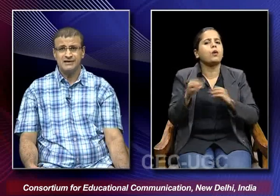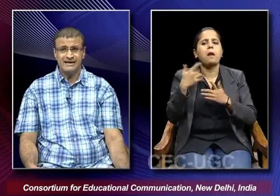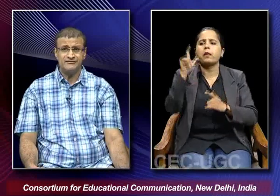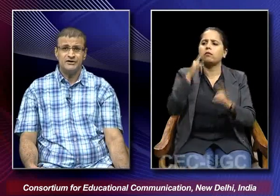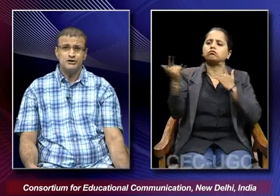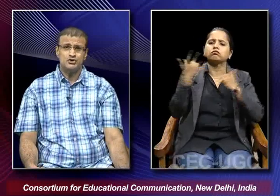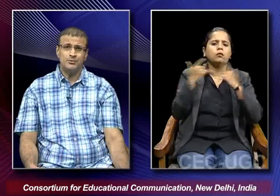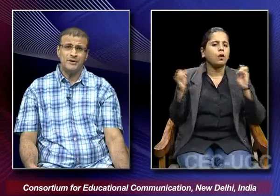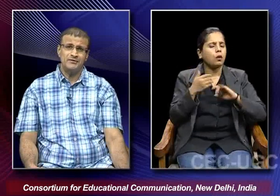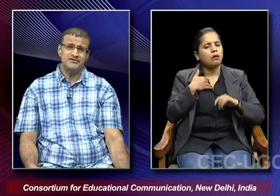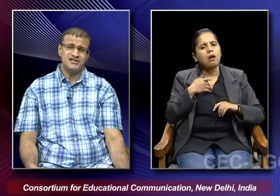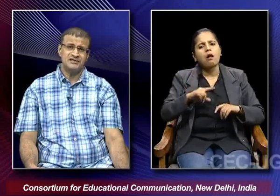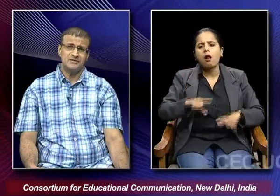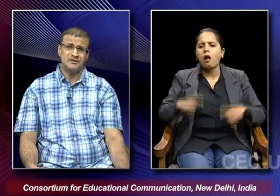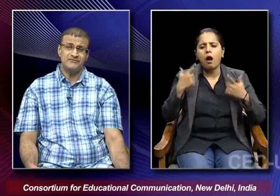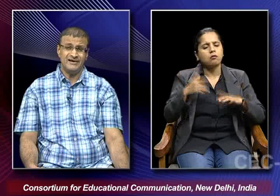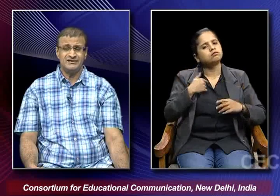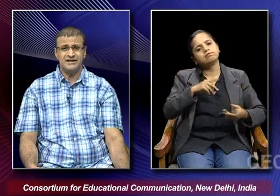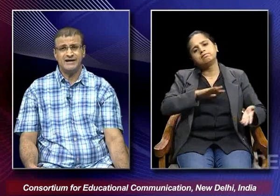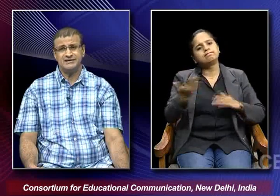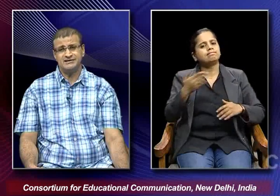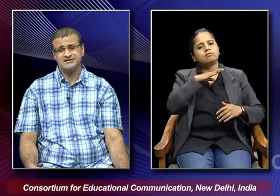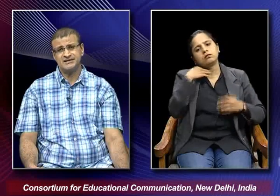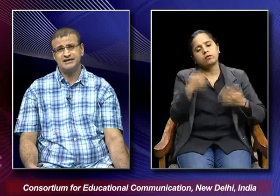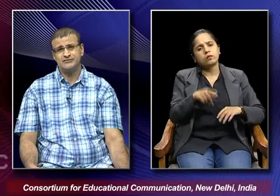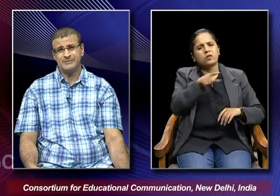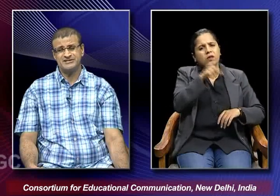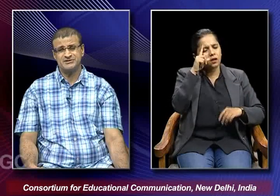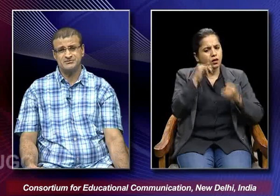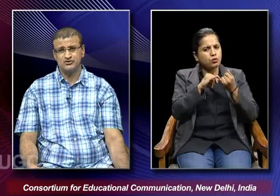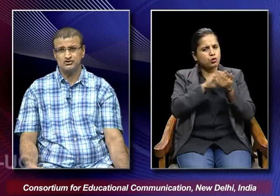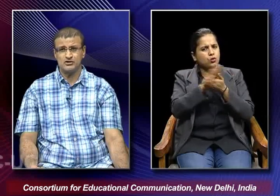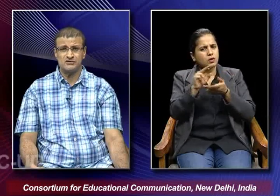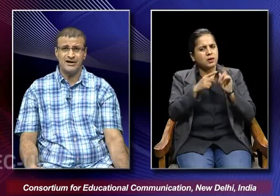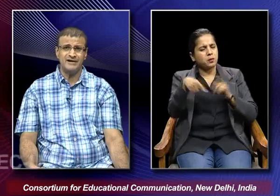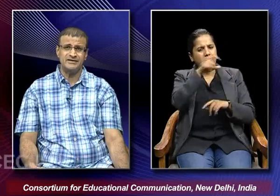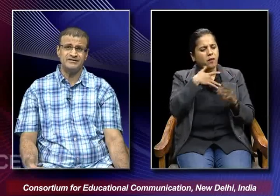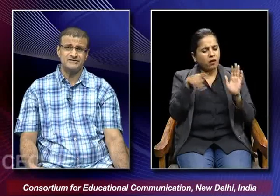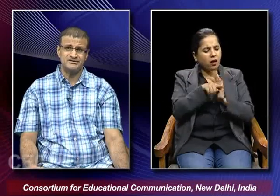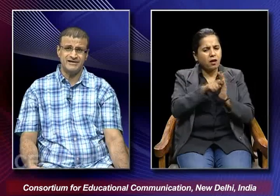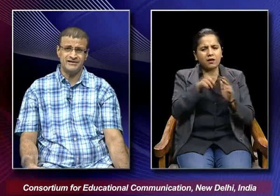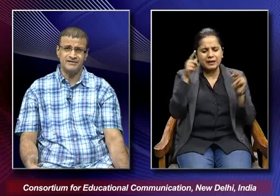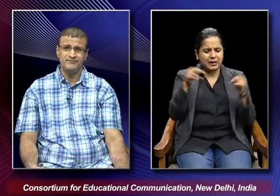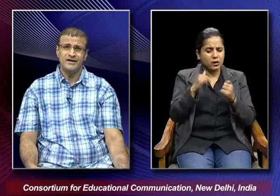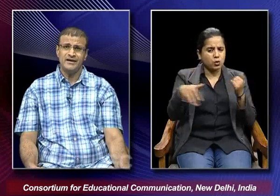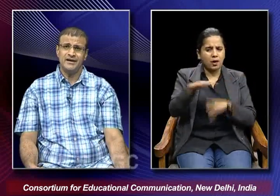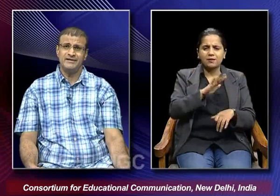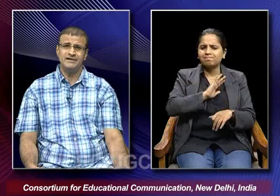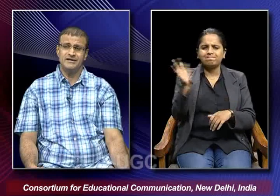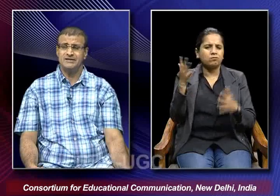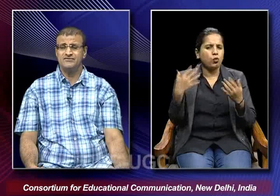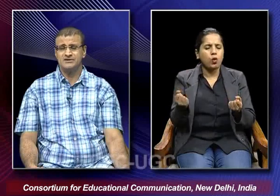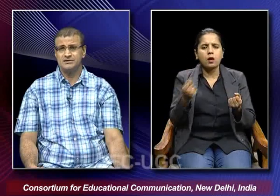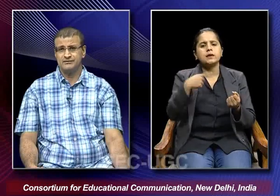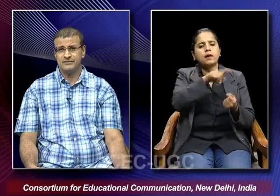life so vishantaram felt that this kind of pessimism was not required in the society and